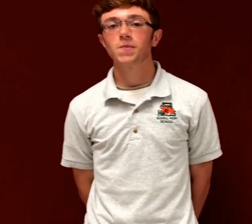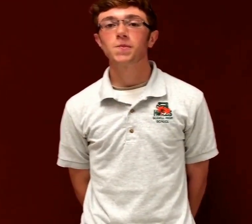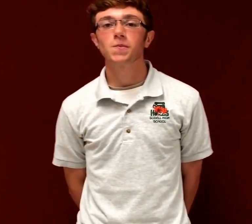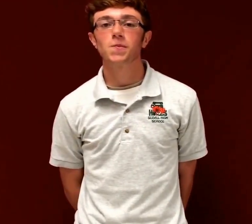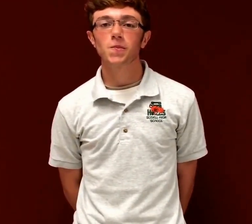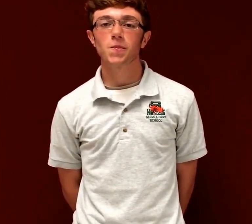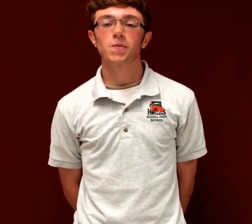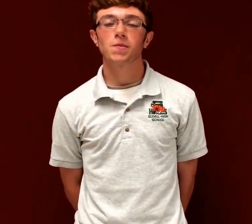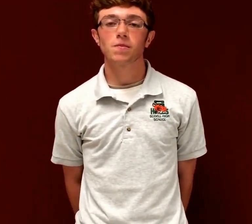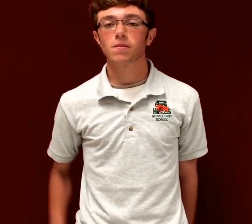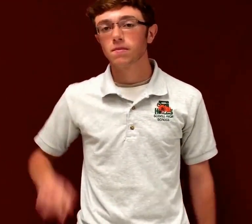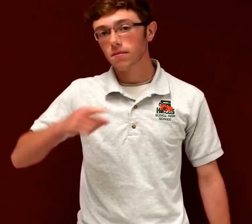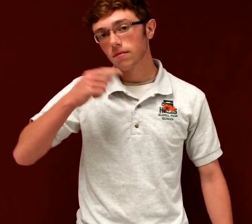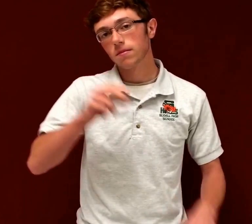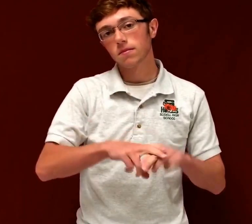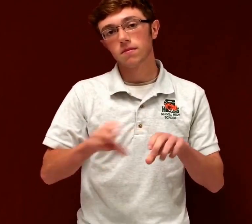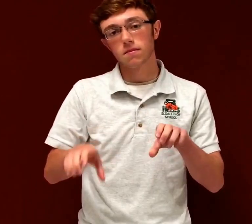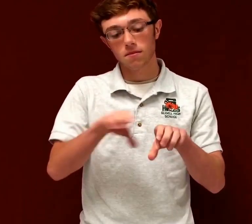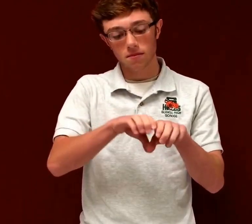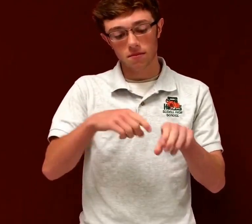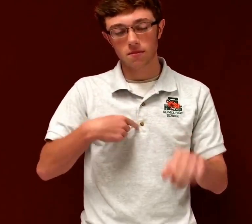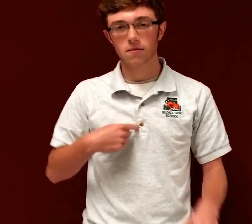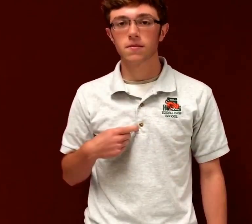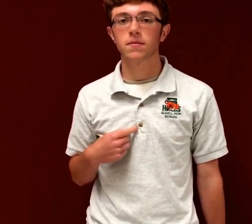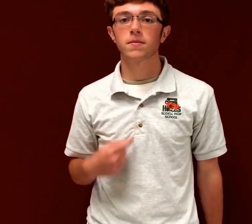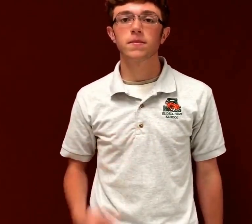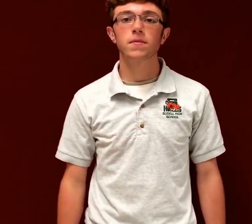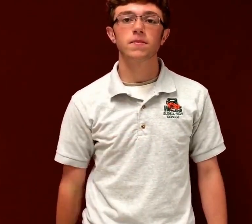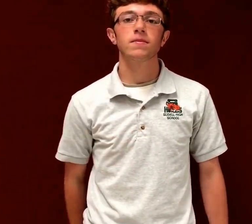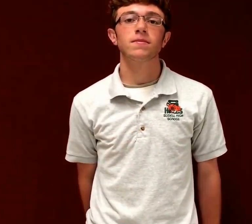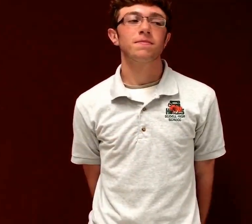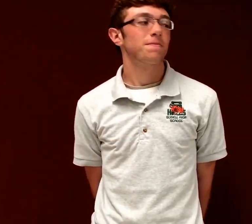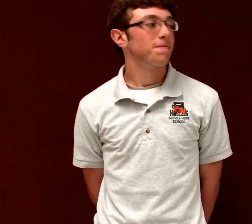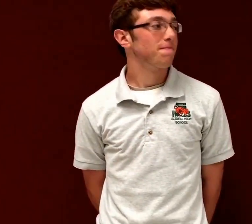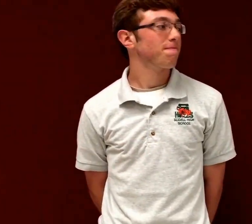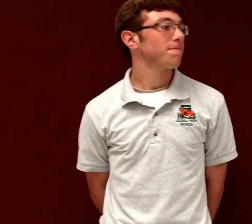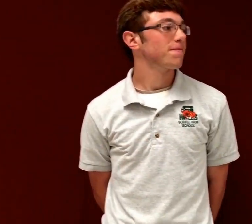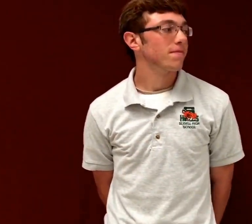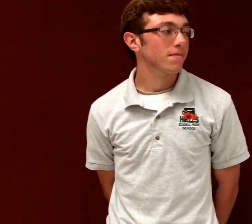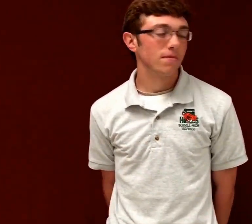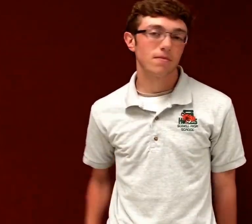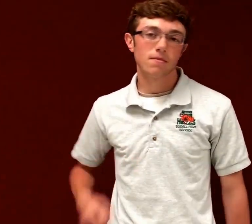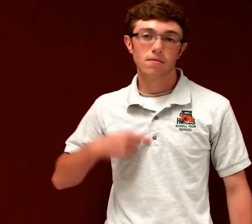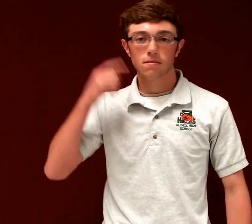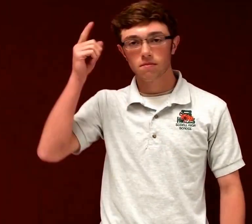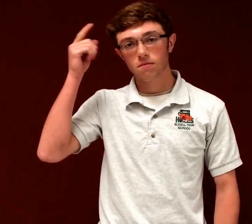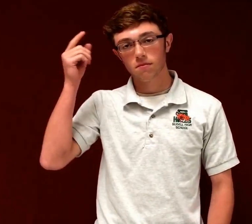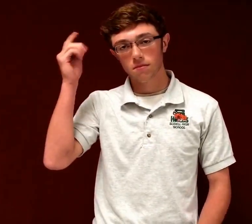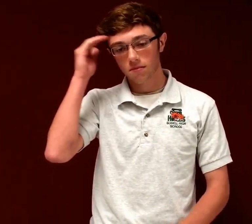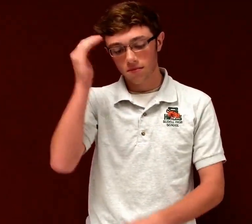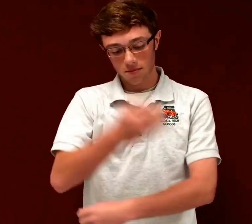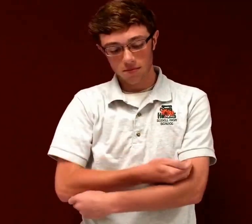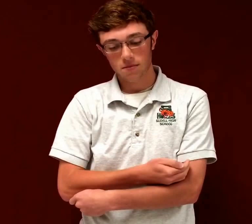said, sit beside me, my only son,